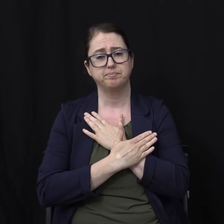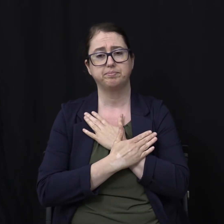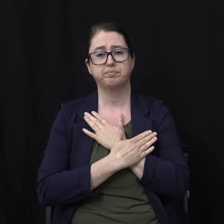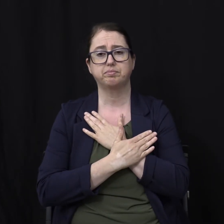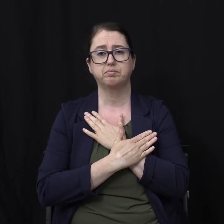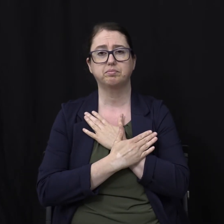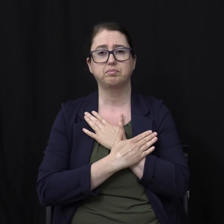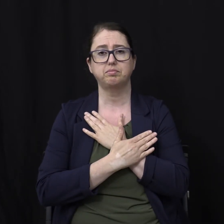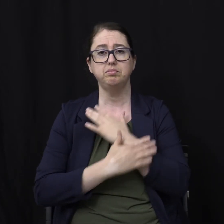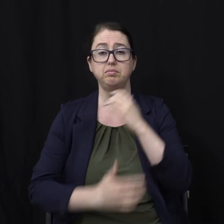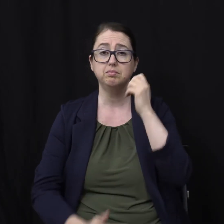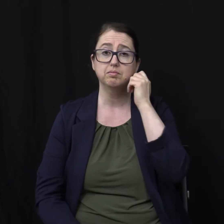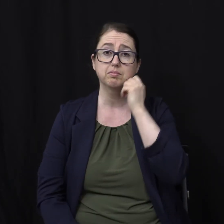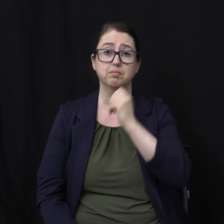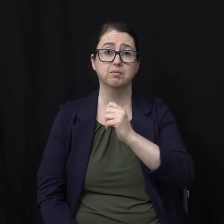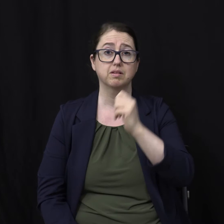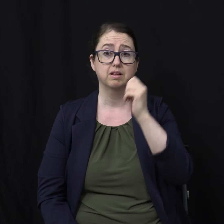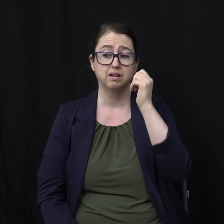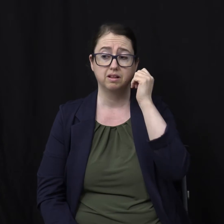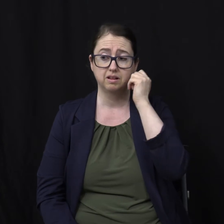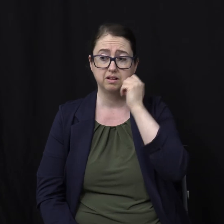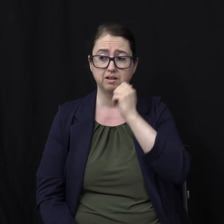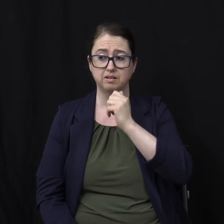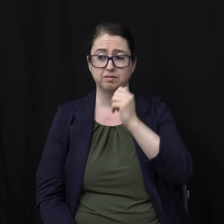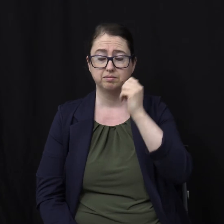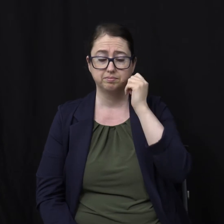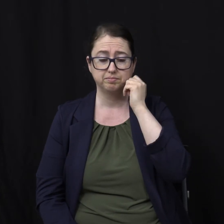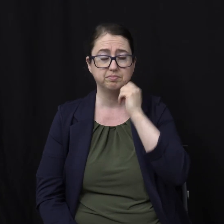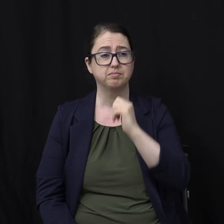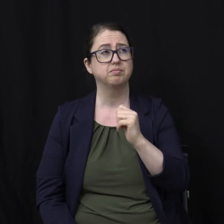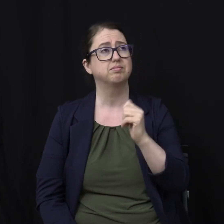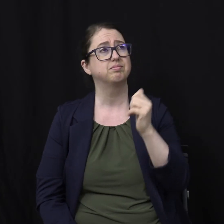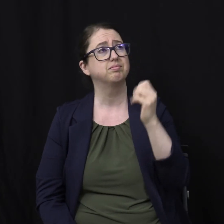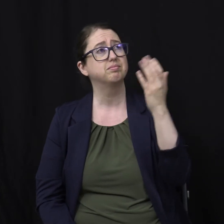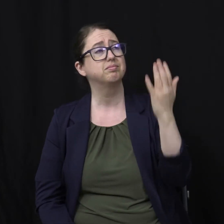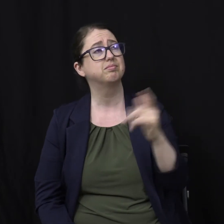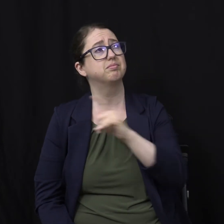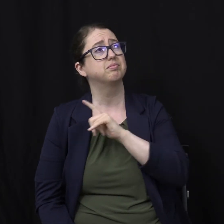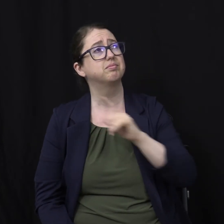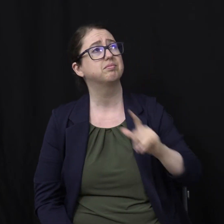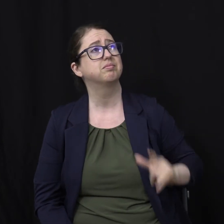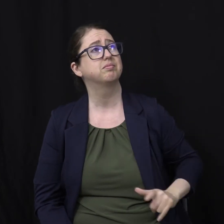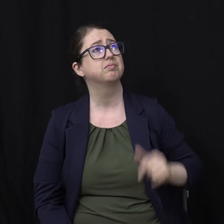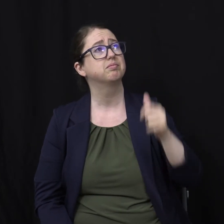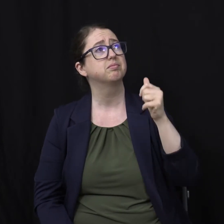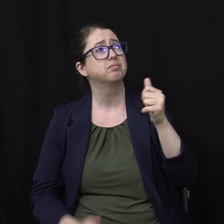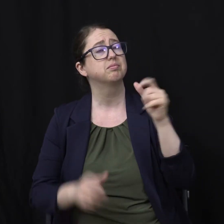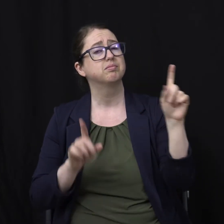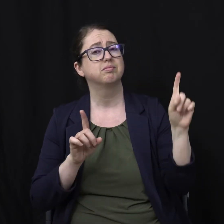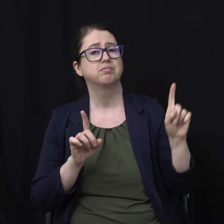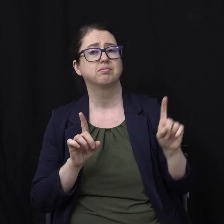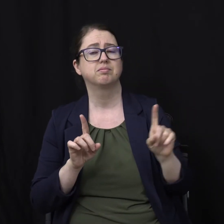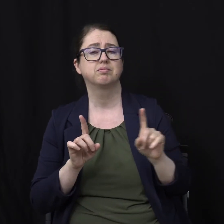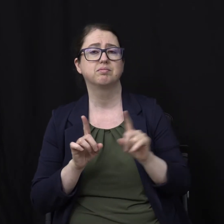Every day the Lord himself is near me